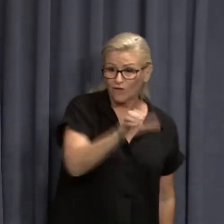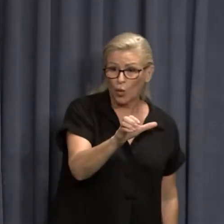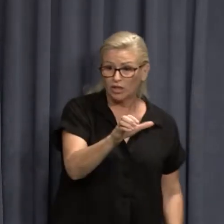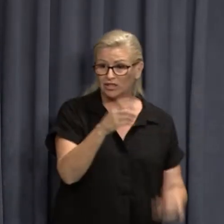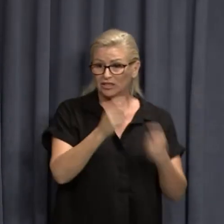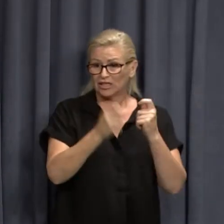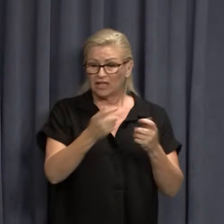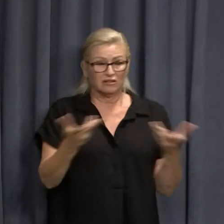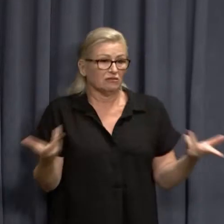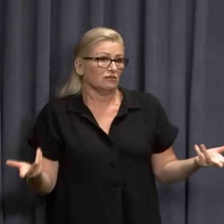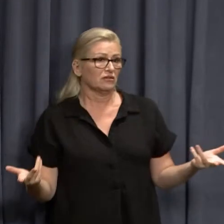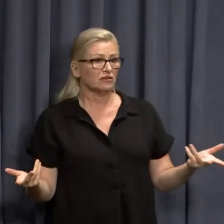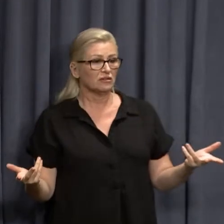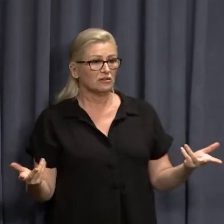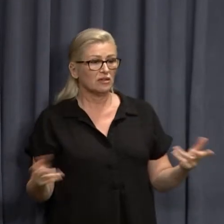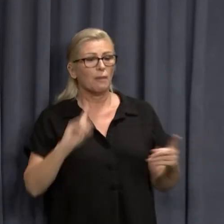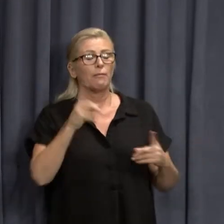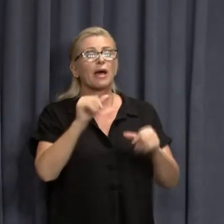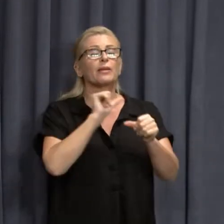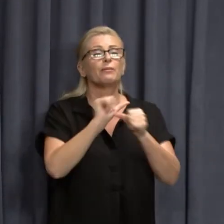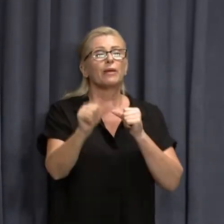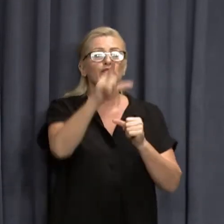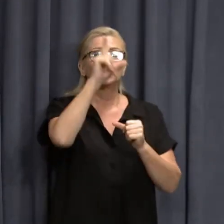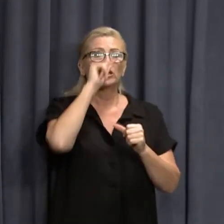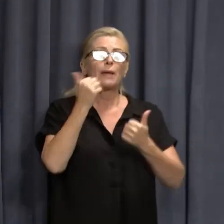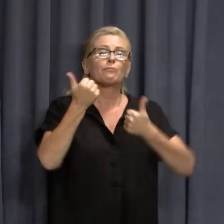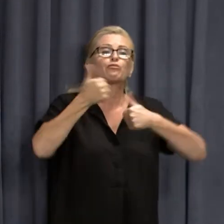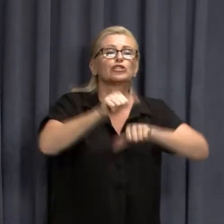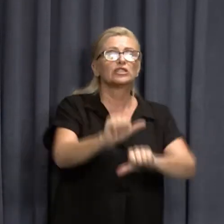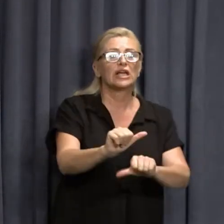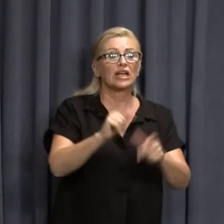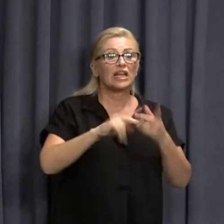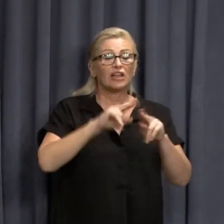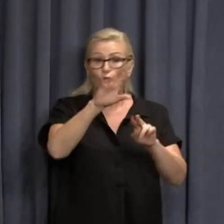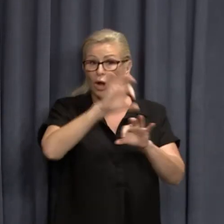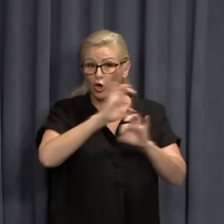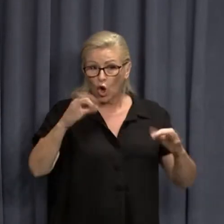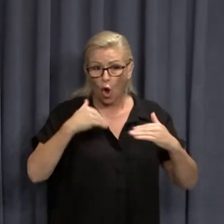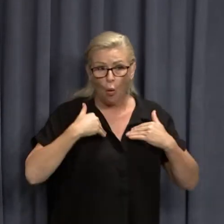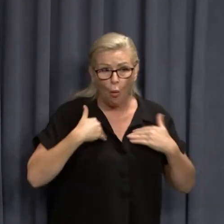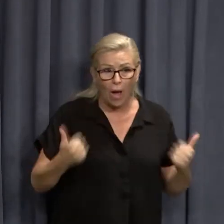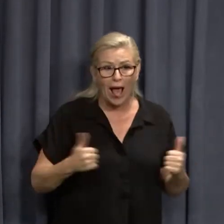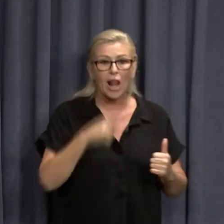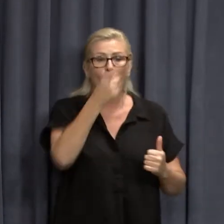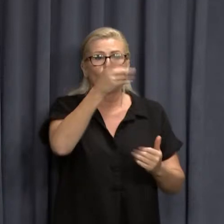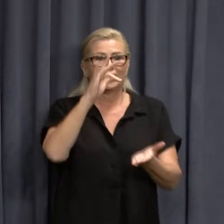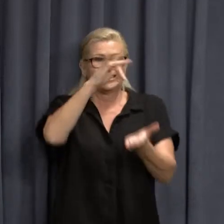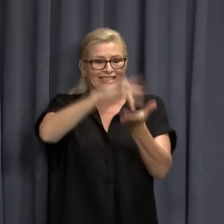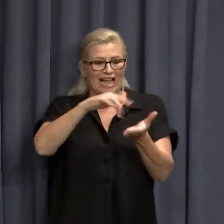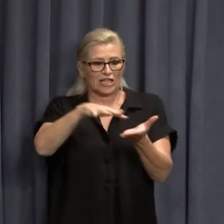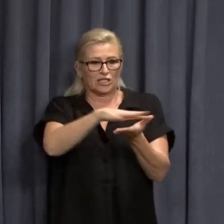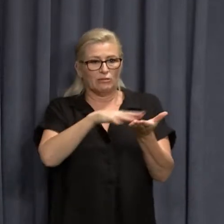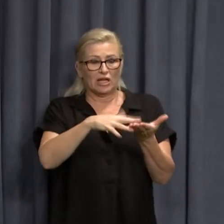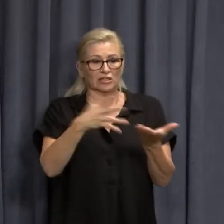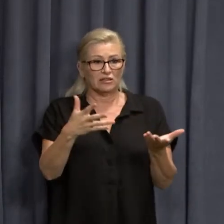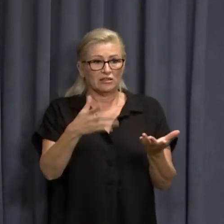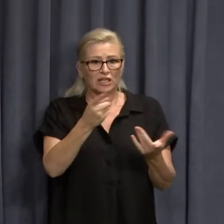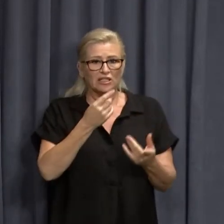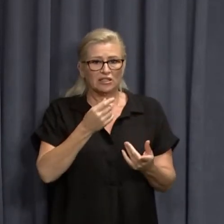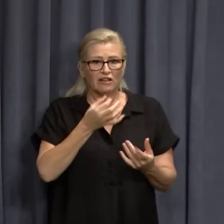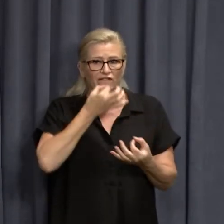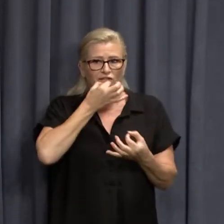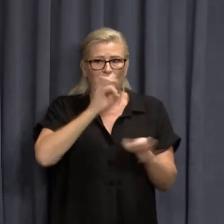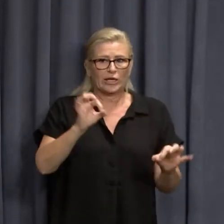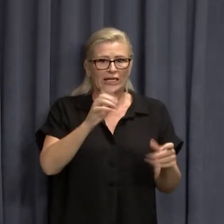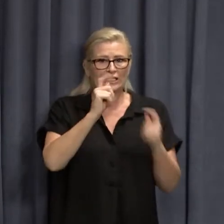But the best thing people can do to protect themselves, their families if they're unwell or been to an exposure site, is please go and get tested. It's free. It's available.